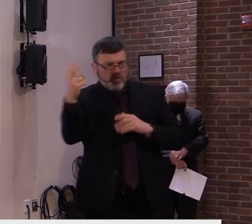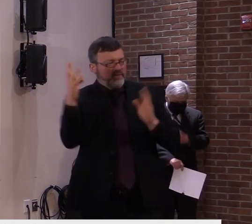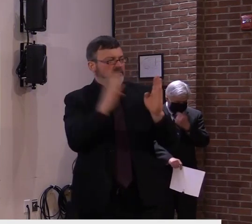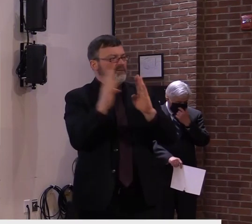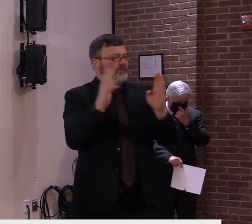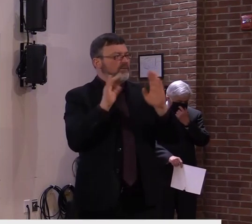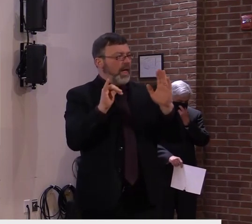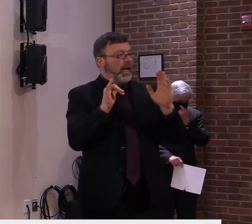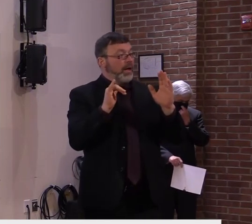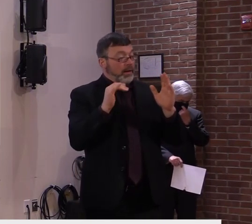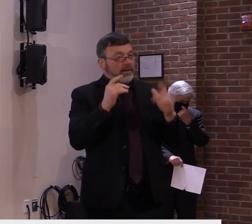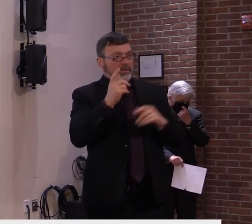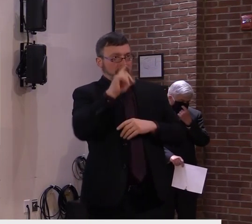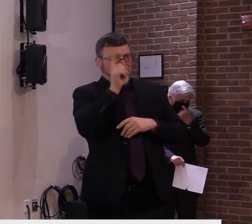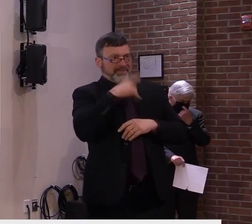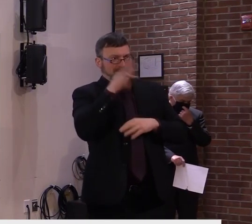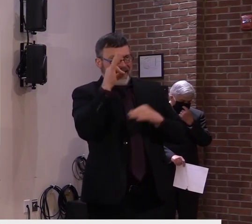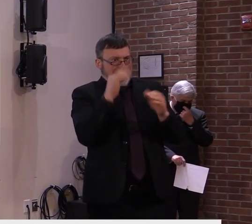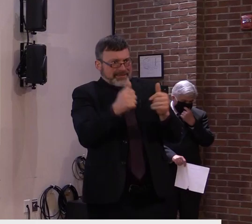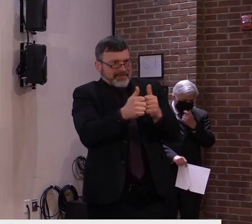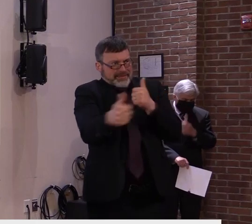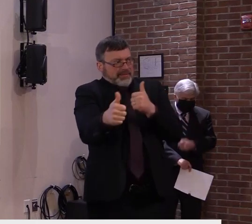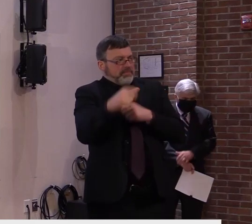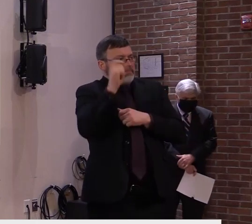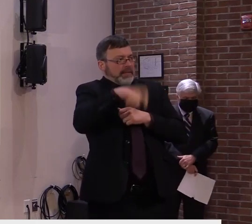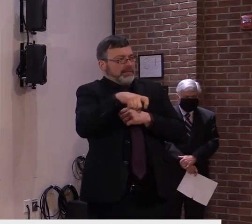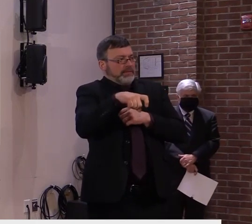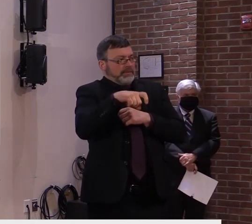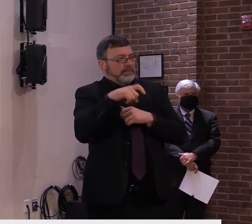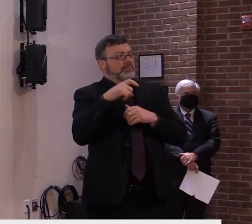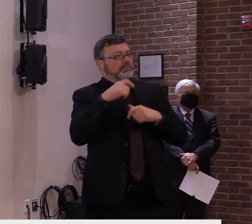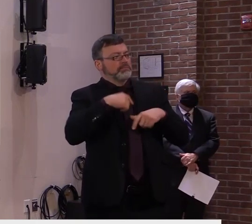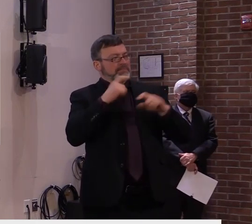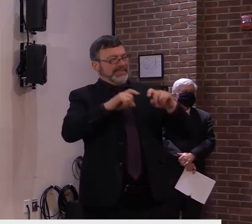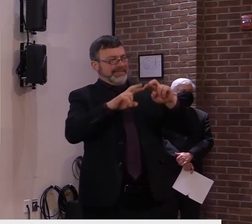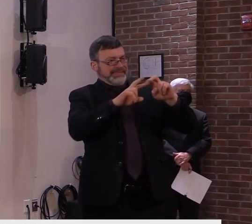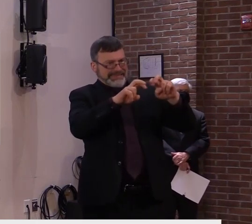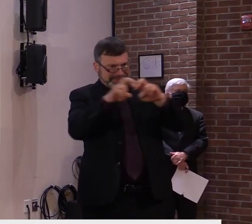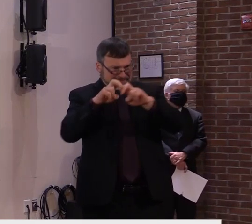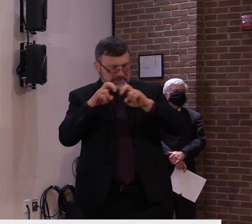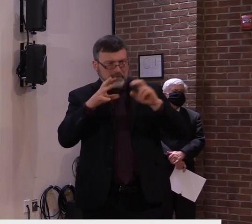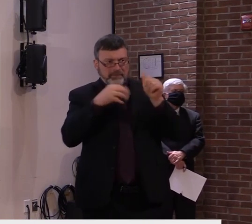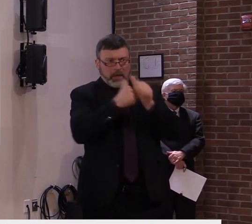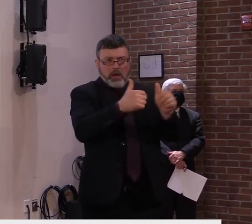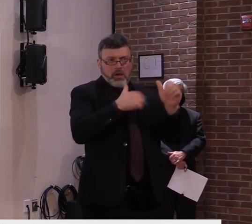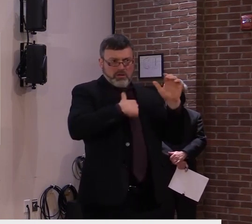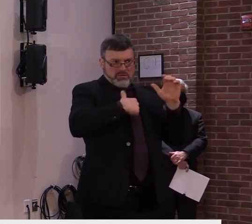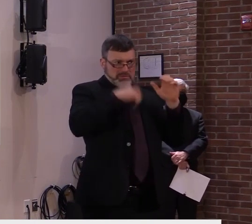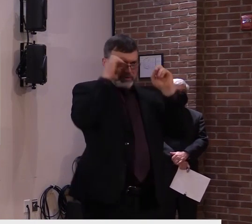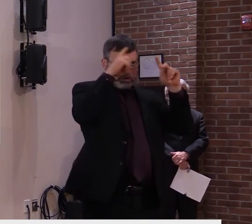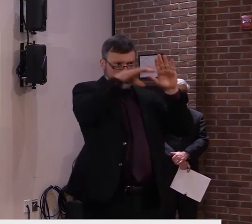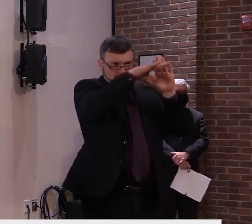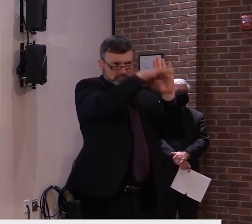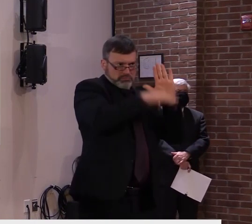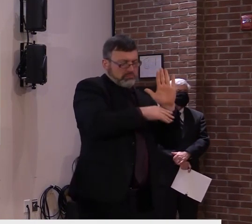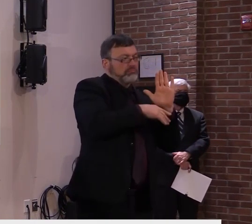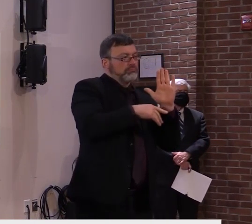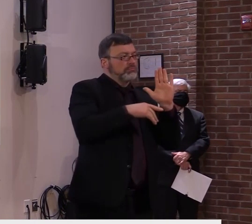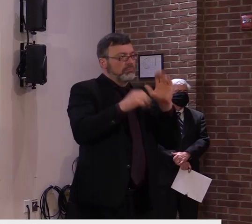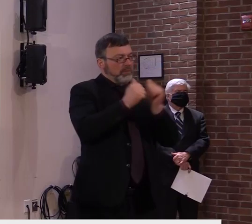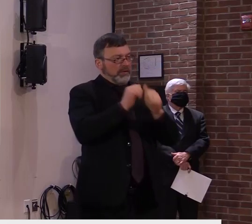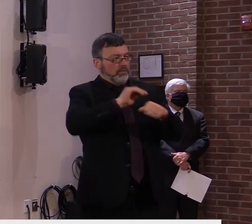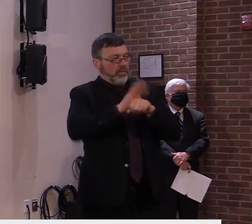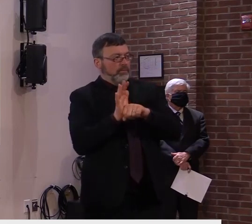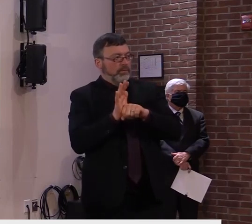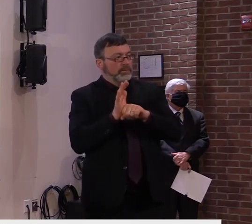I would make the observation that our guidance has always been reflective of our specific context in the state. So,